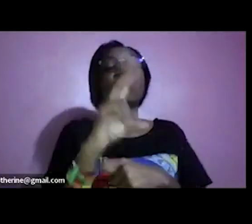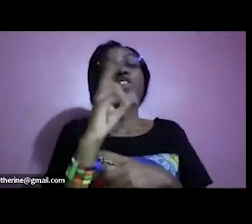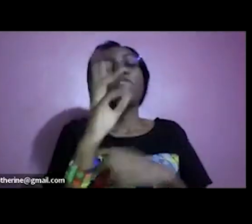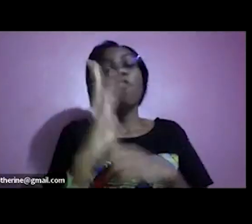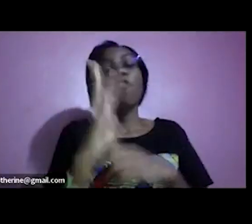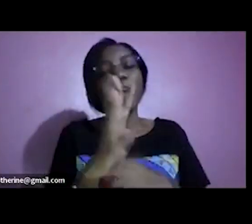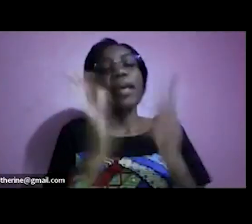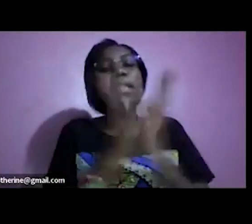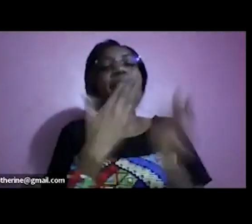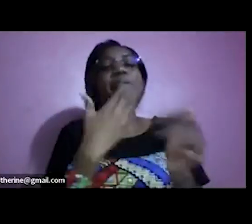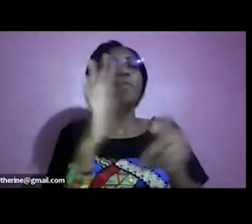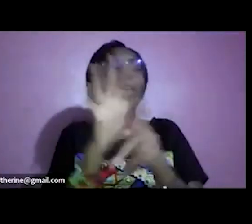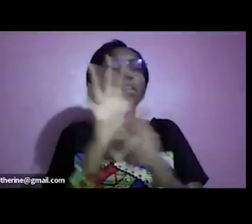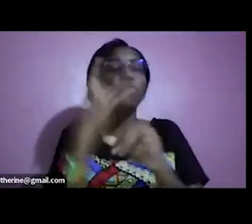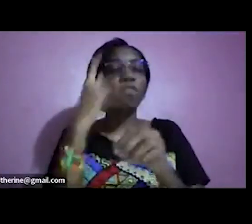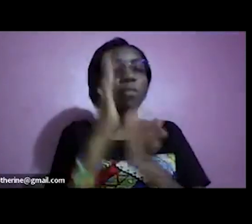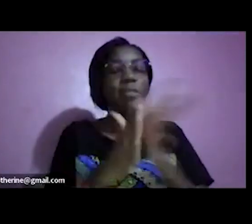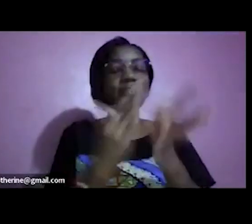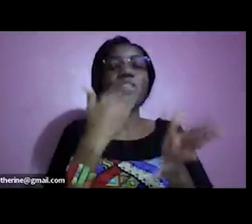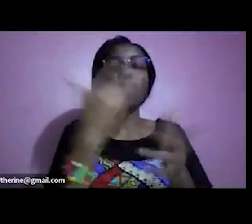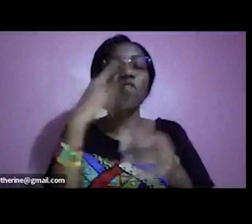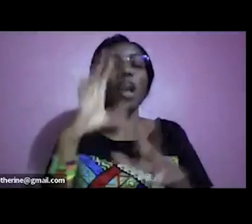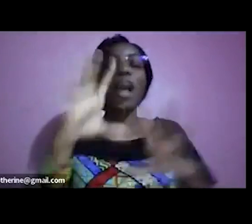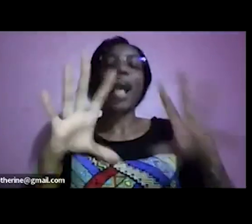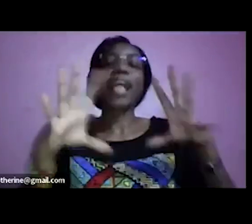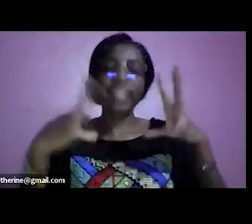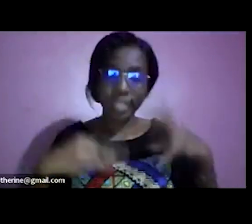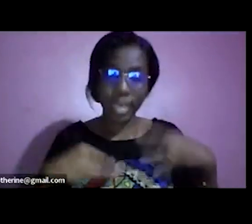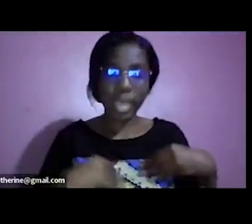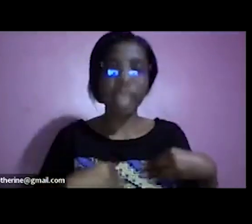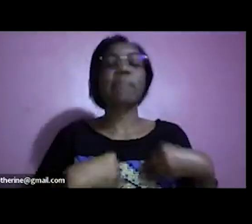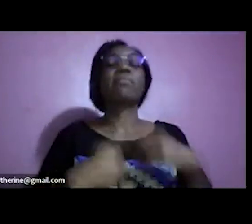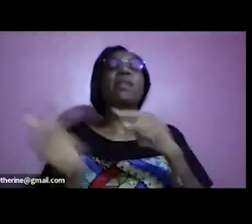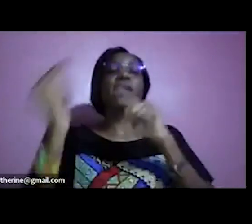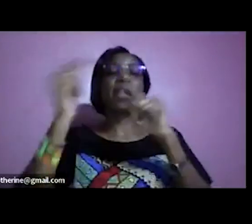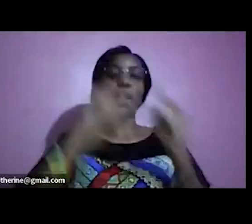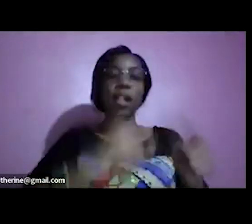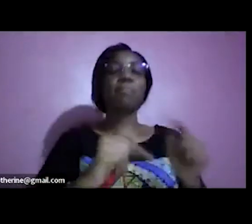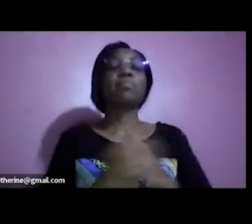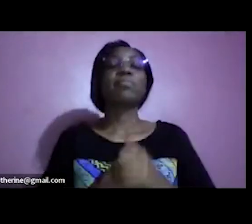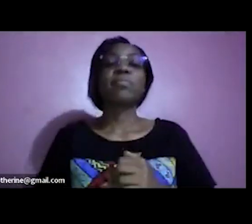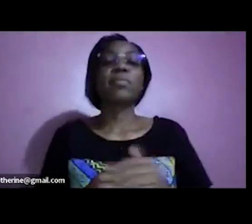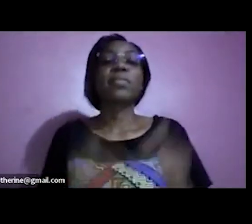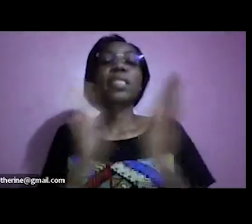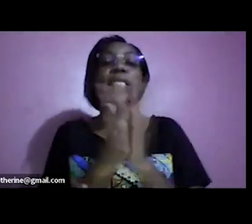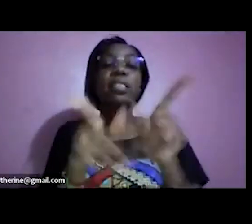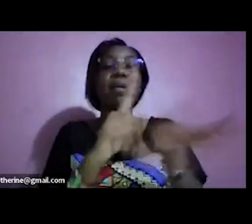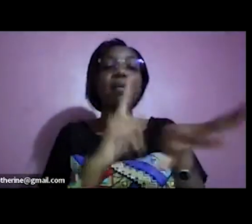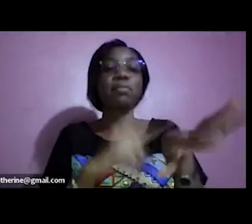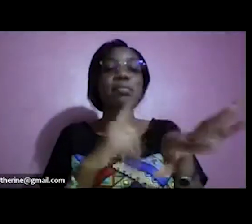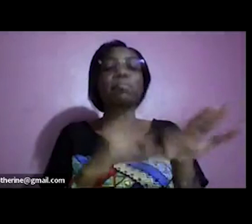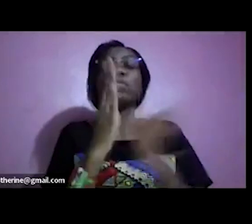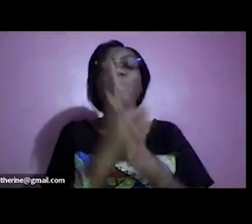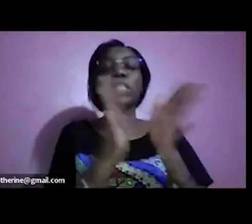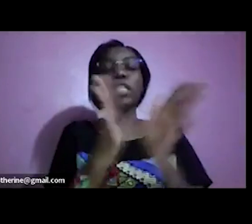preparing and thank you for saying yes uh uh to showing up here and also uh just preparing and and challenging our